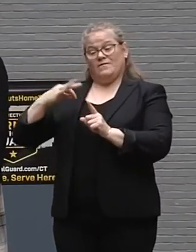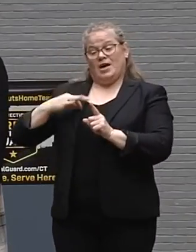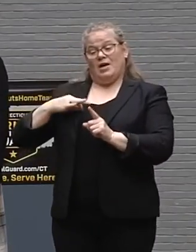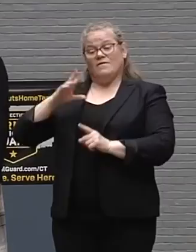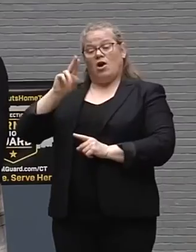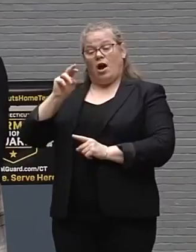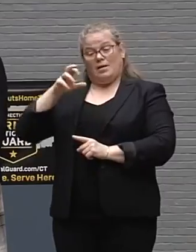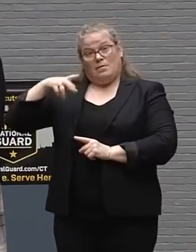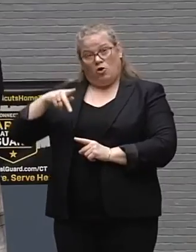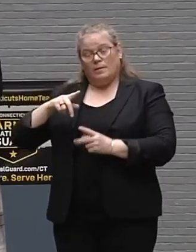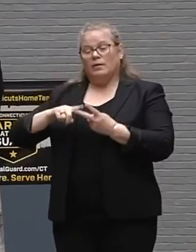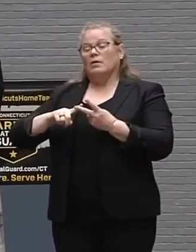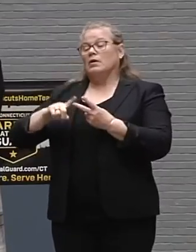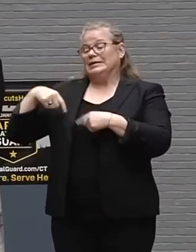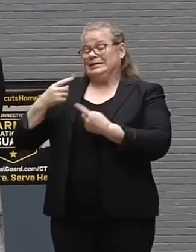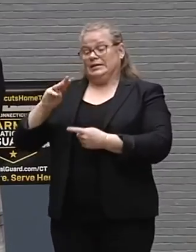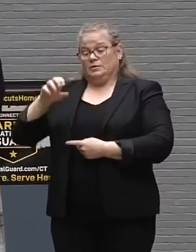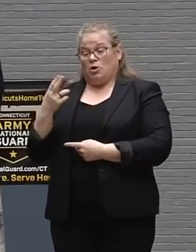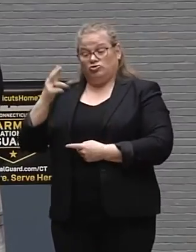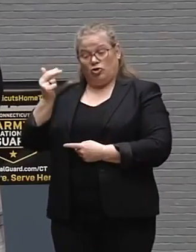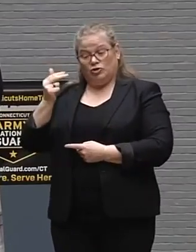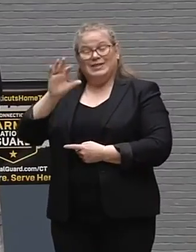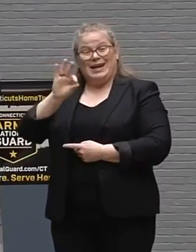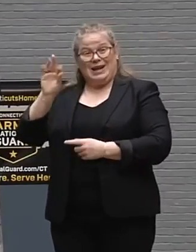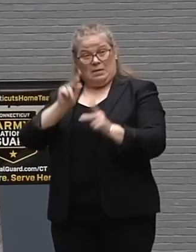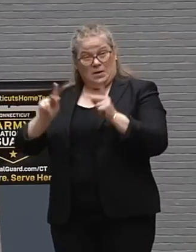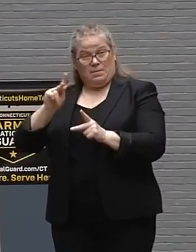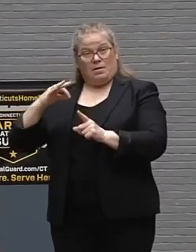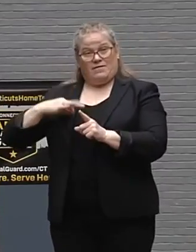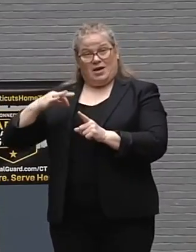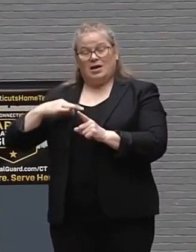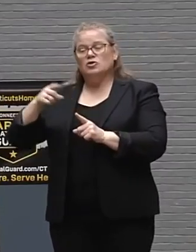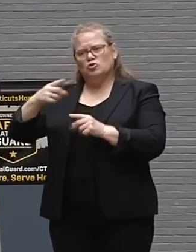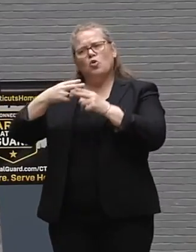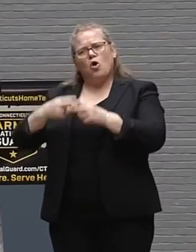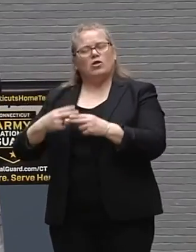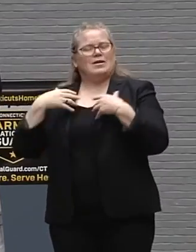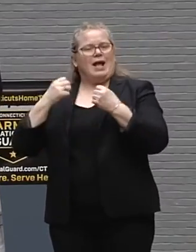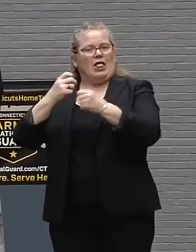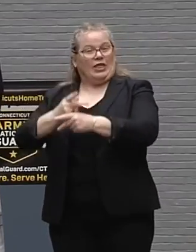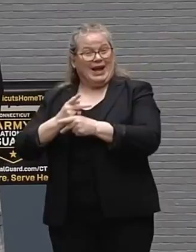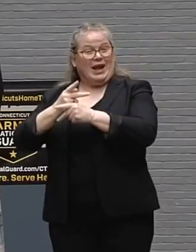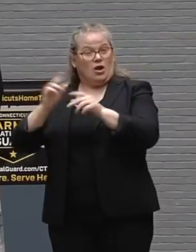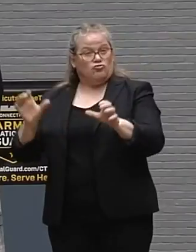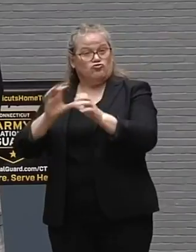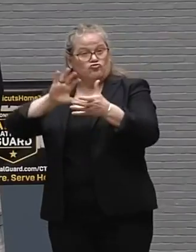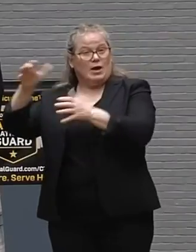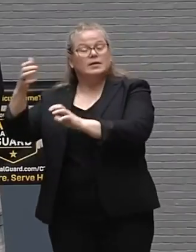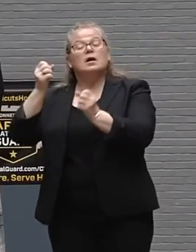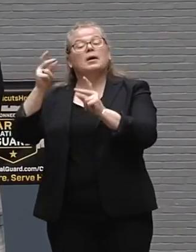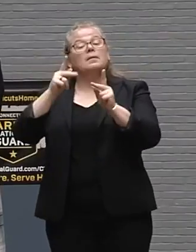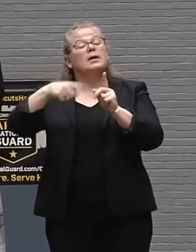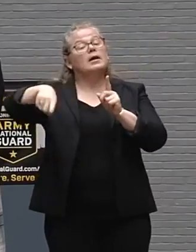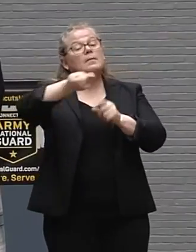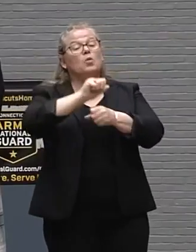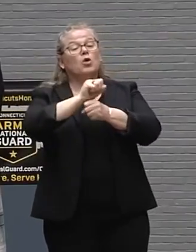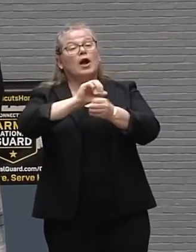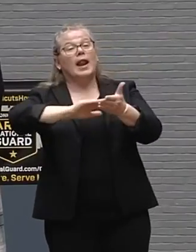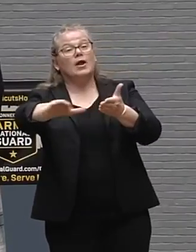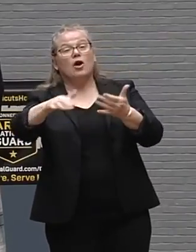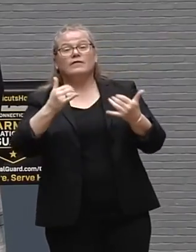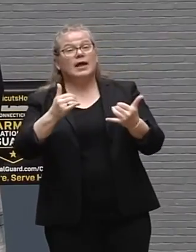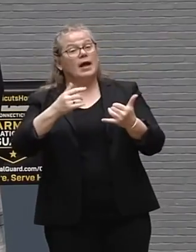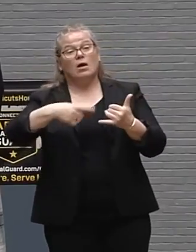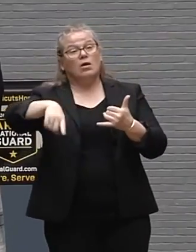since March 13th. You call this a health care crisis. Many of these people who were laid off are now not covered